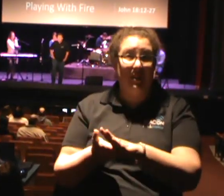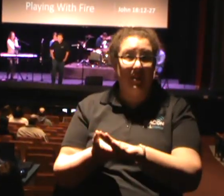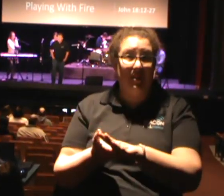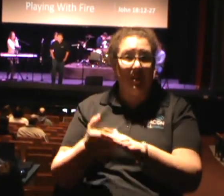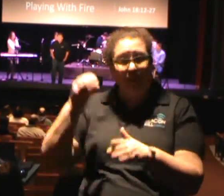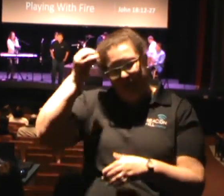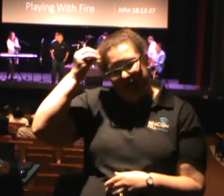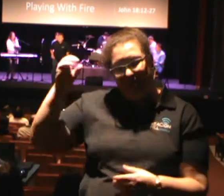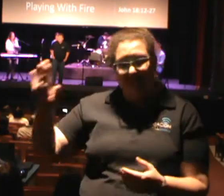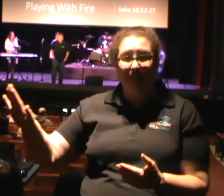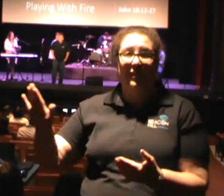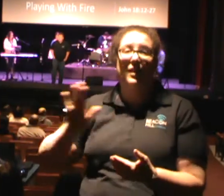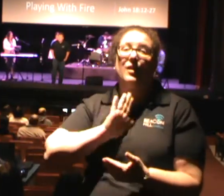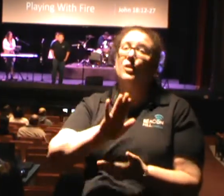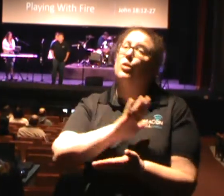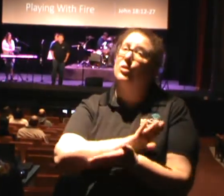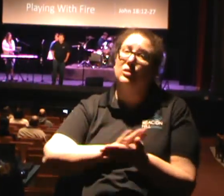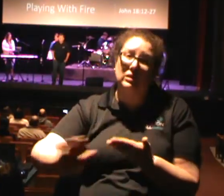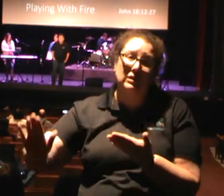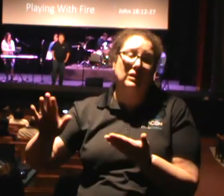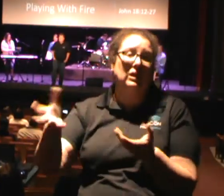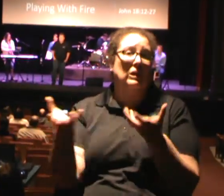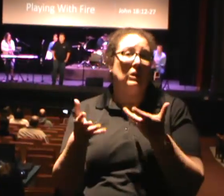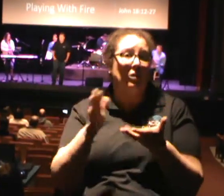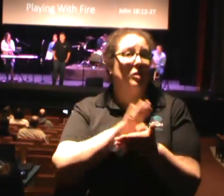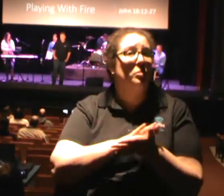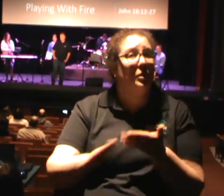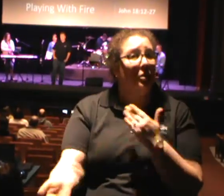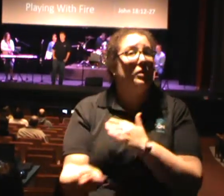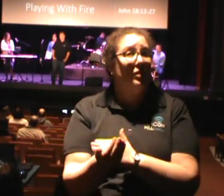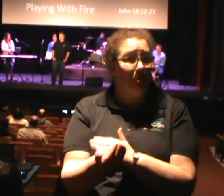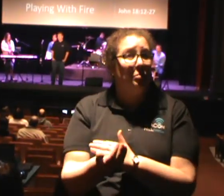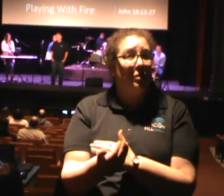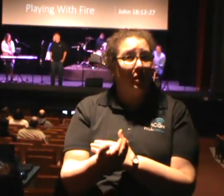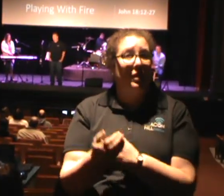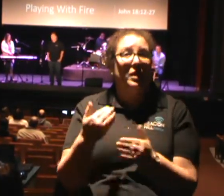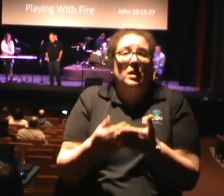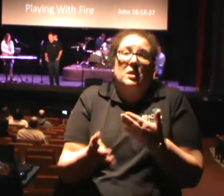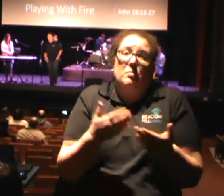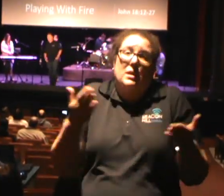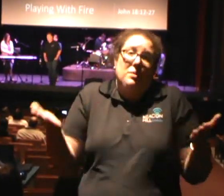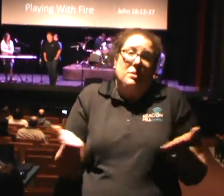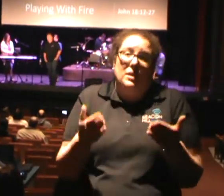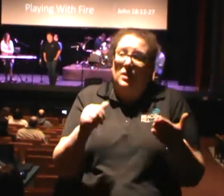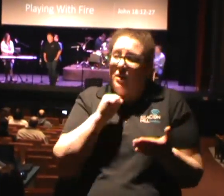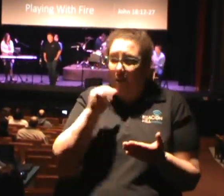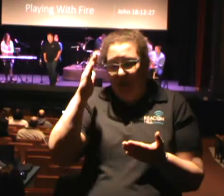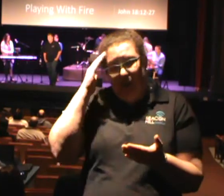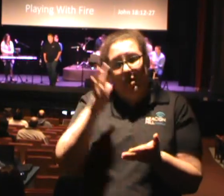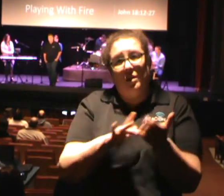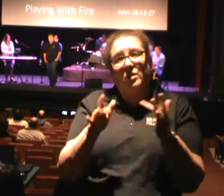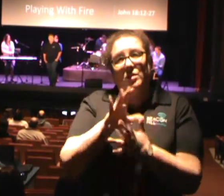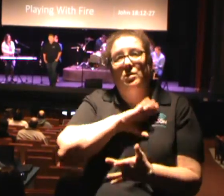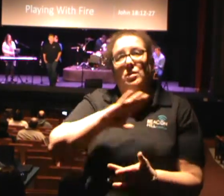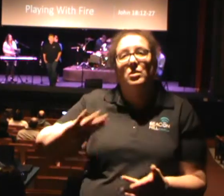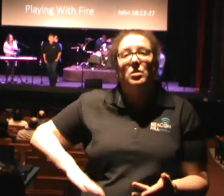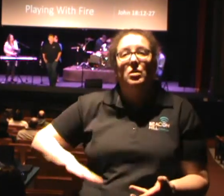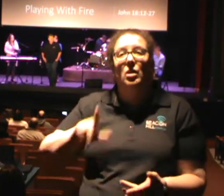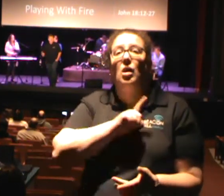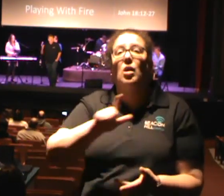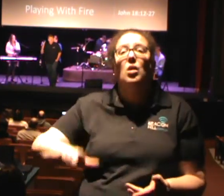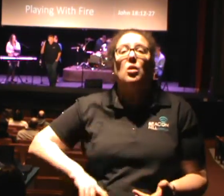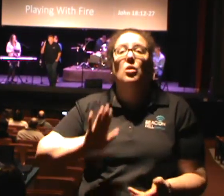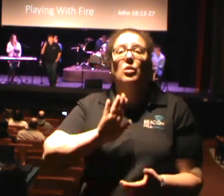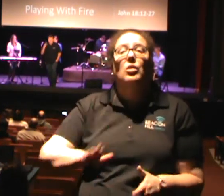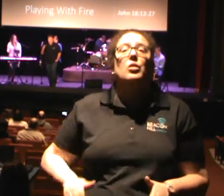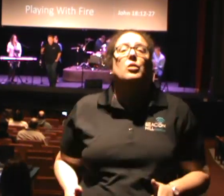He wipes you clean. Do you want to be clean this morning? Maybe you're here today and you don't know Jesus Christ, the Lord of your life. The word of God says this,